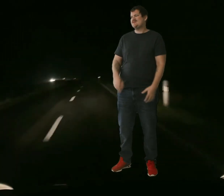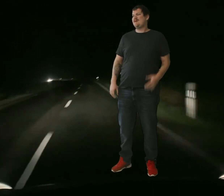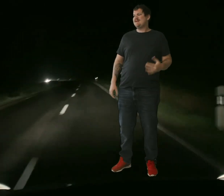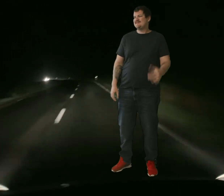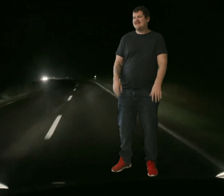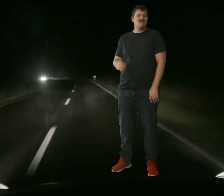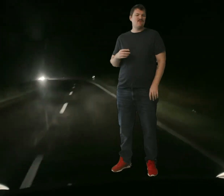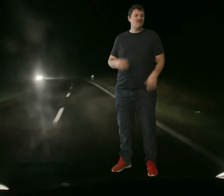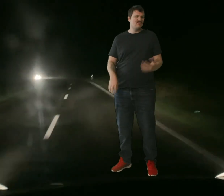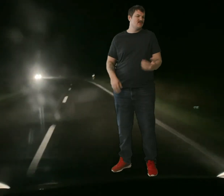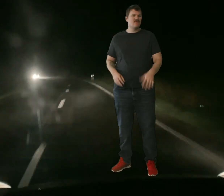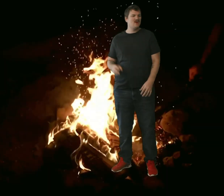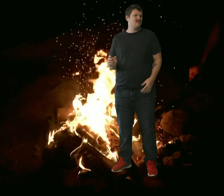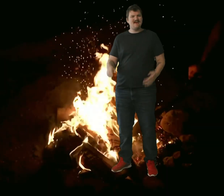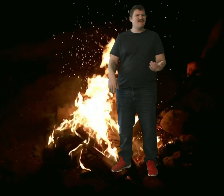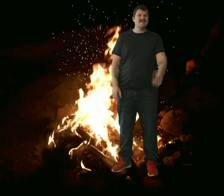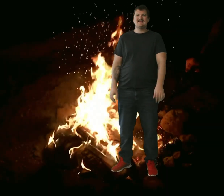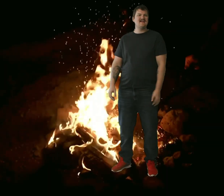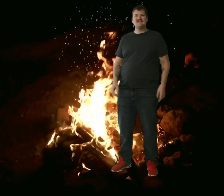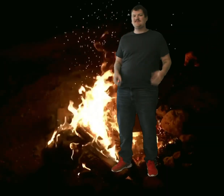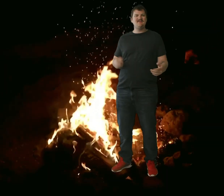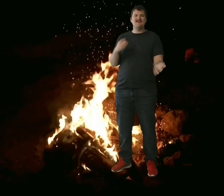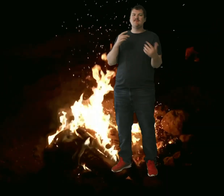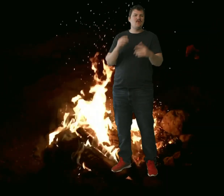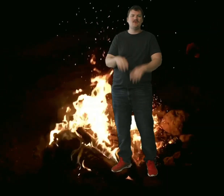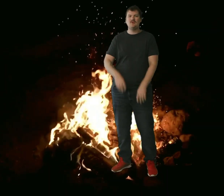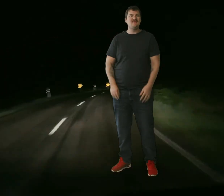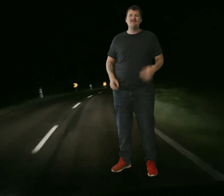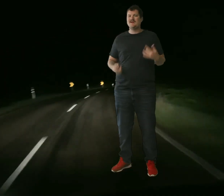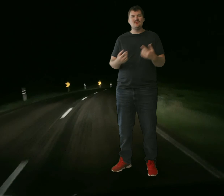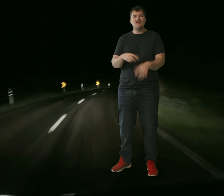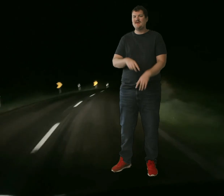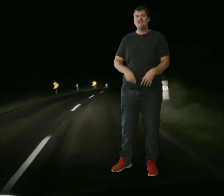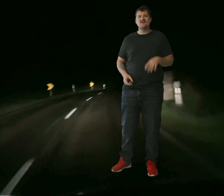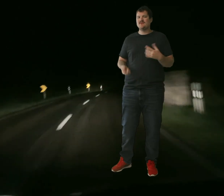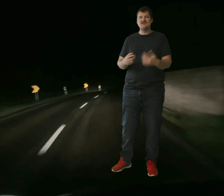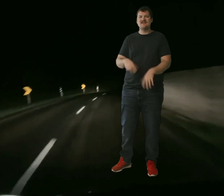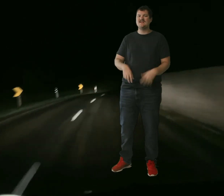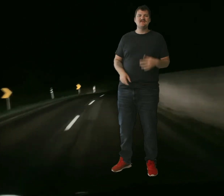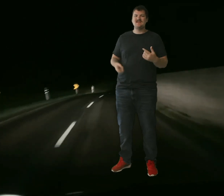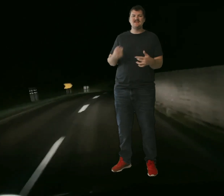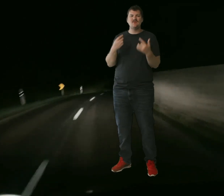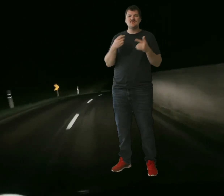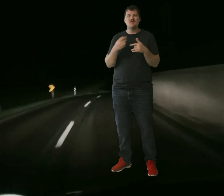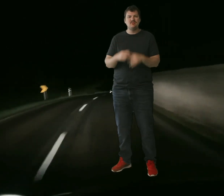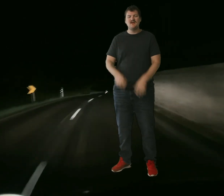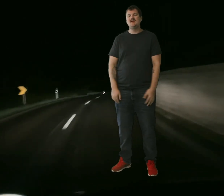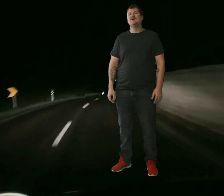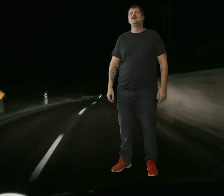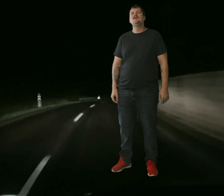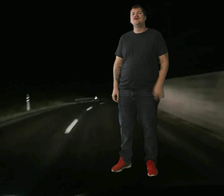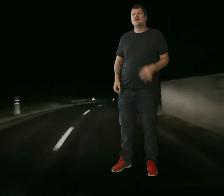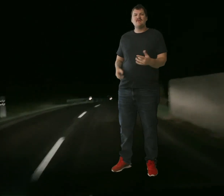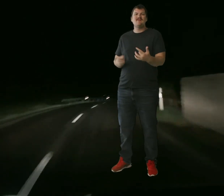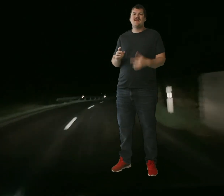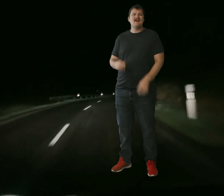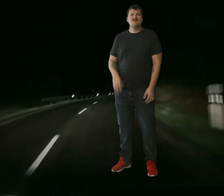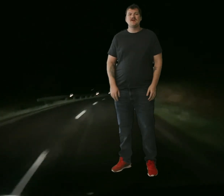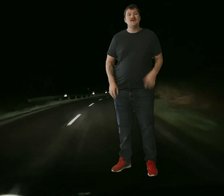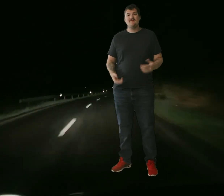little cheeks, wrapping in my sleep syllables Overcome anything I say against me, mean to pull, no don't mean, picking through good pity Punching through the chest, believe you seem so, so bloody, I'll torment the angels